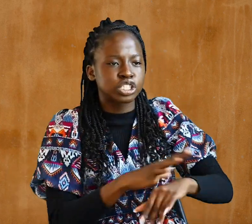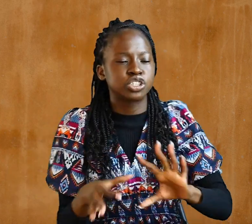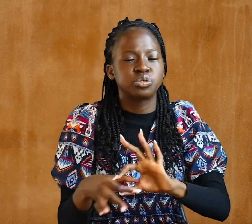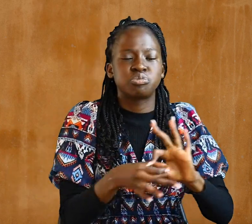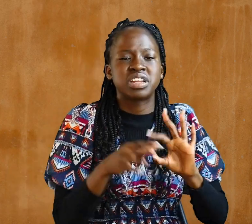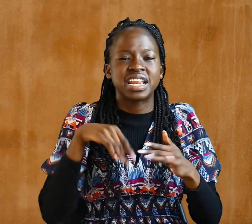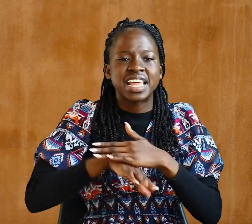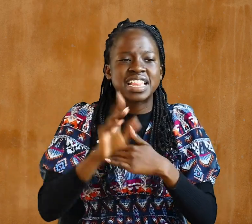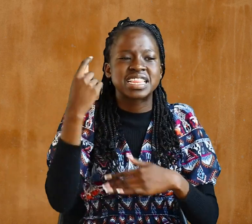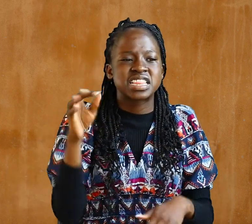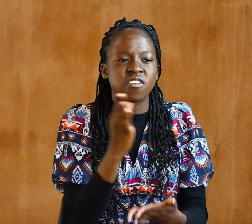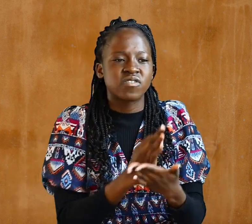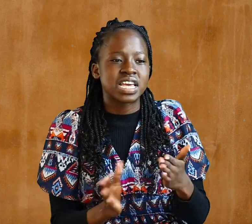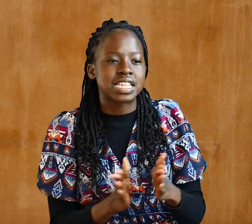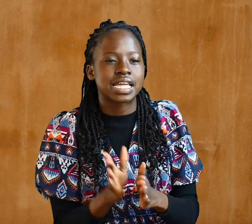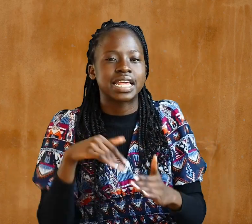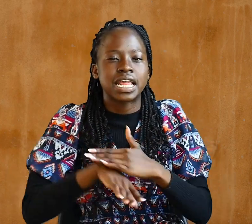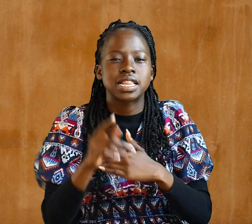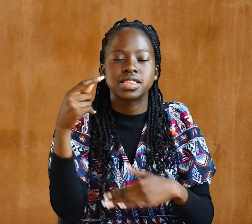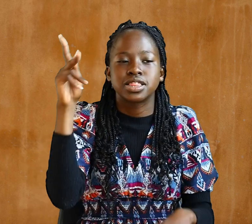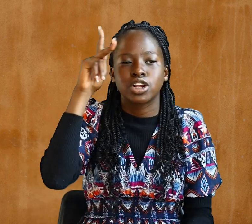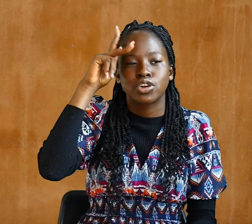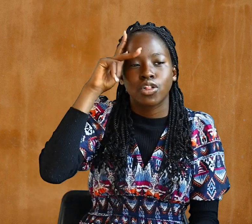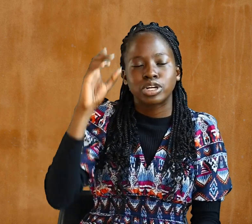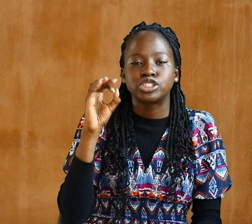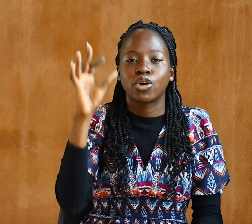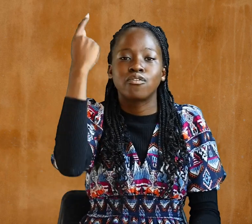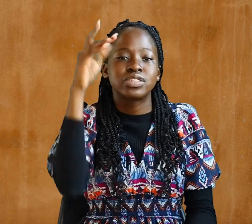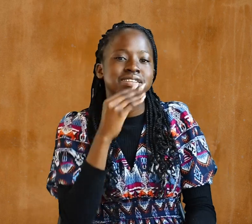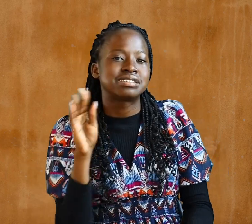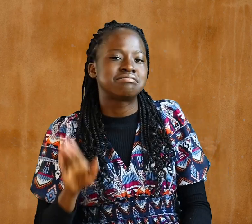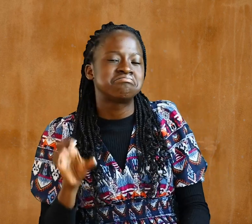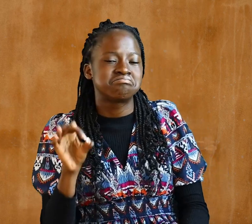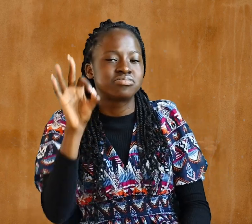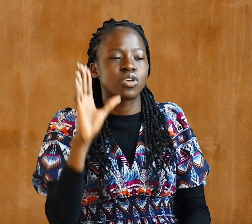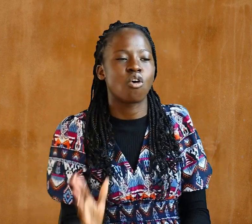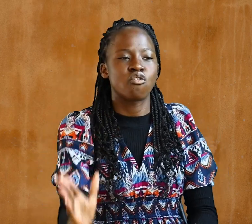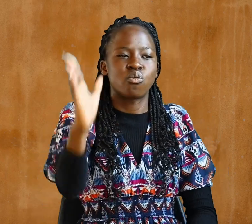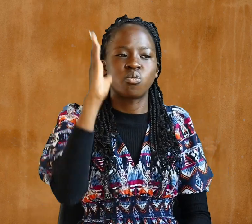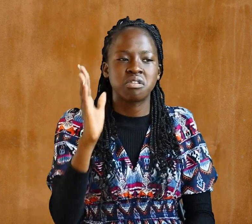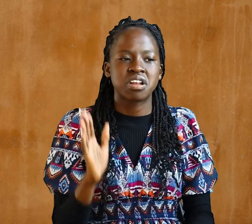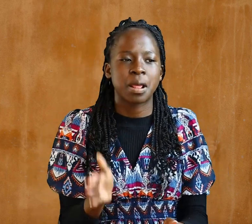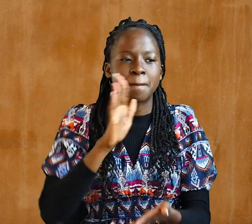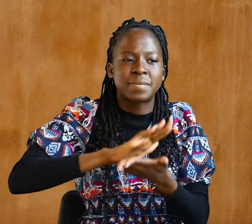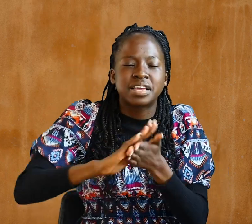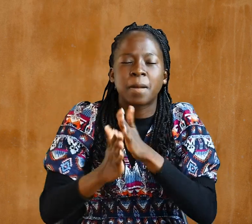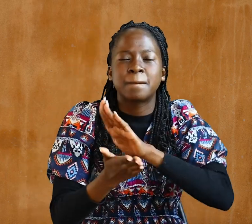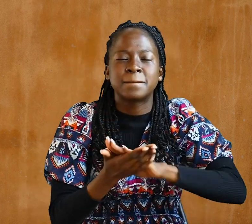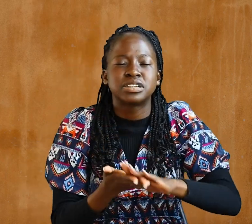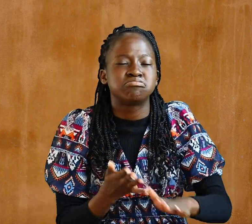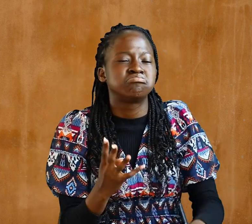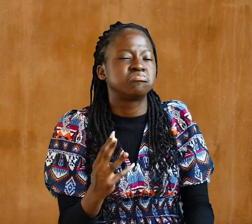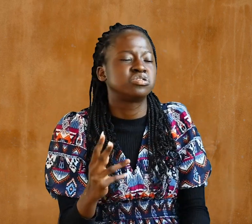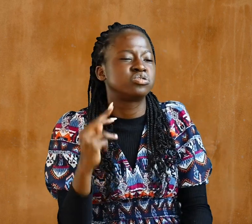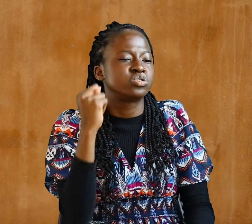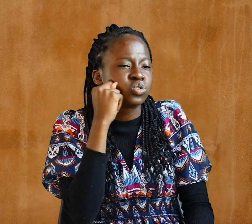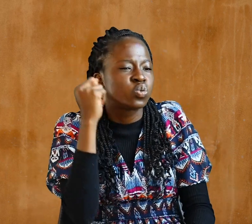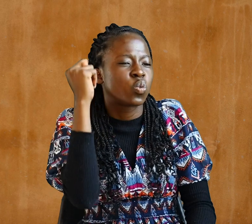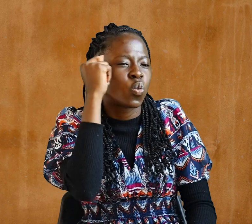and in the knowledge of the Son of God And become mature Attaining to the